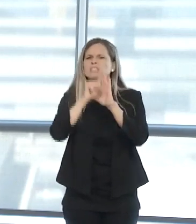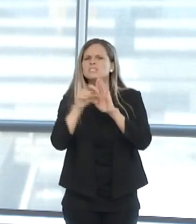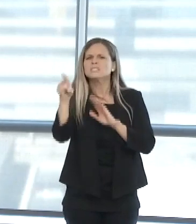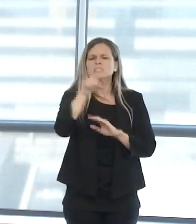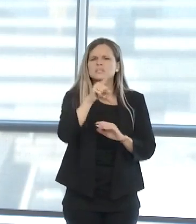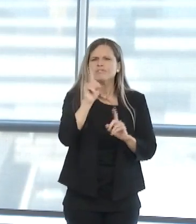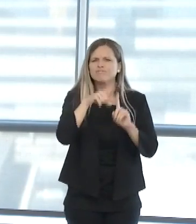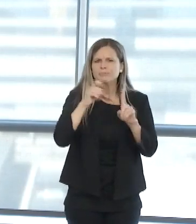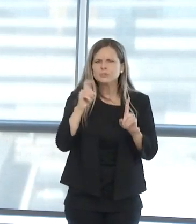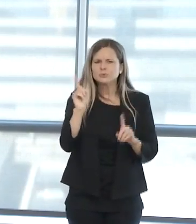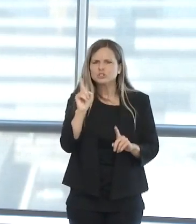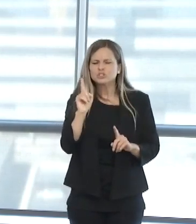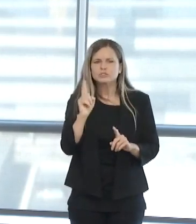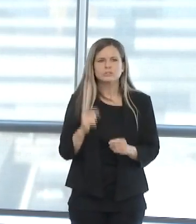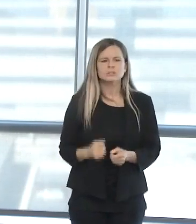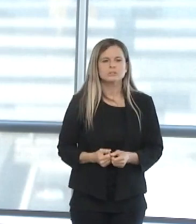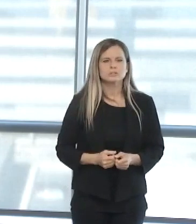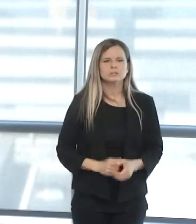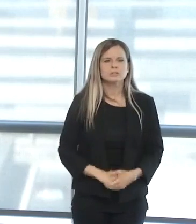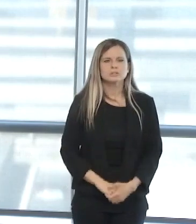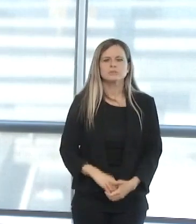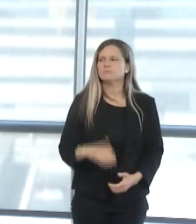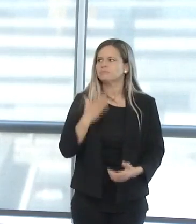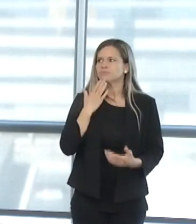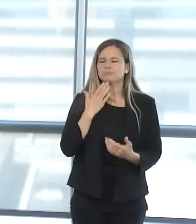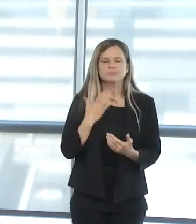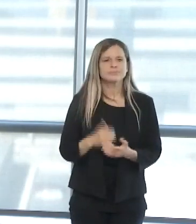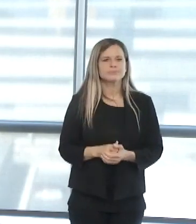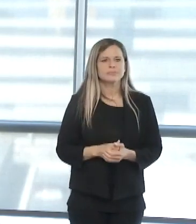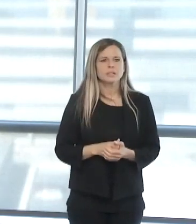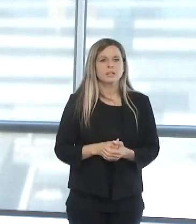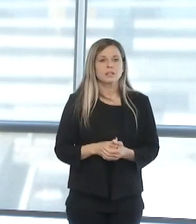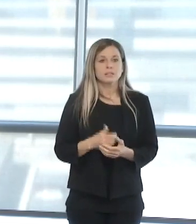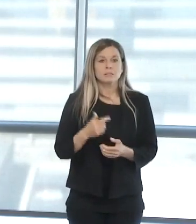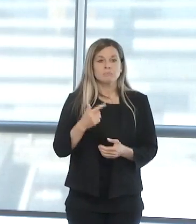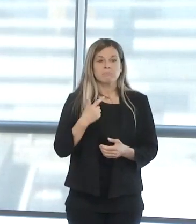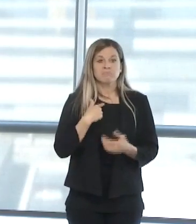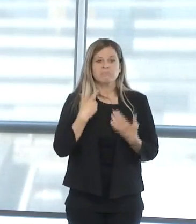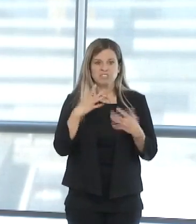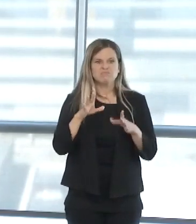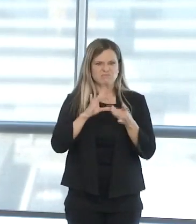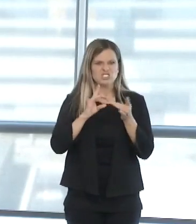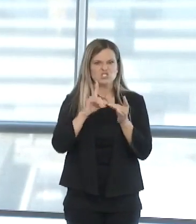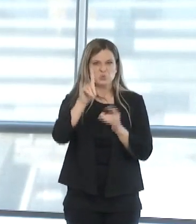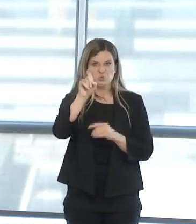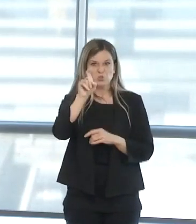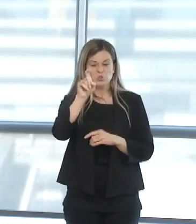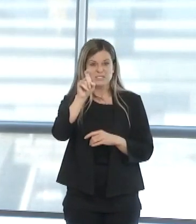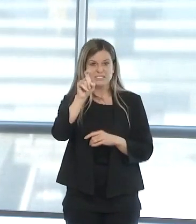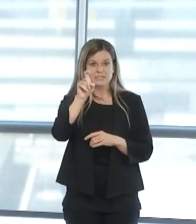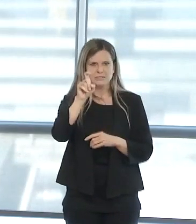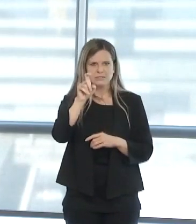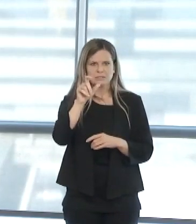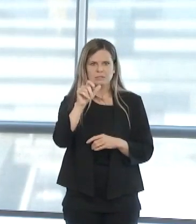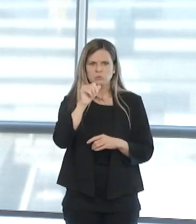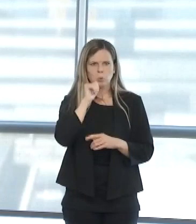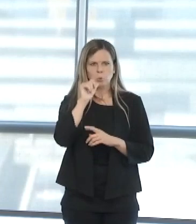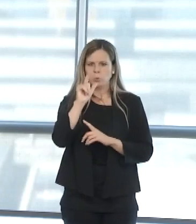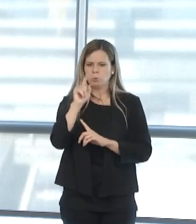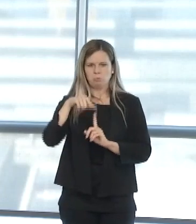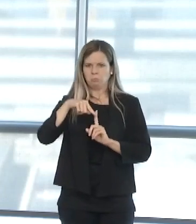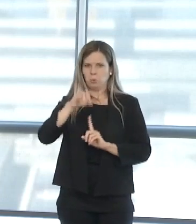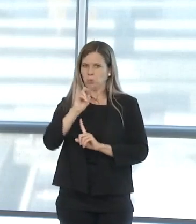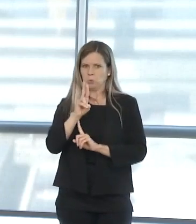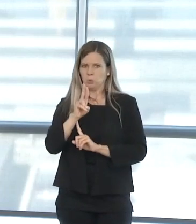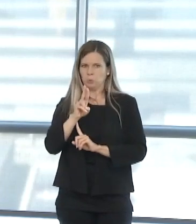So thanks for the clarification question. The 100 that I mentioned before are providers from outside of our system. As an academic